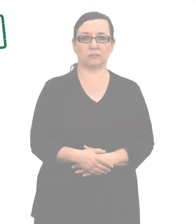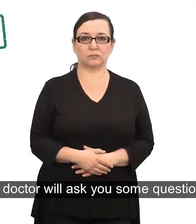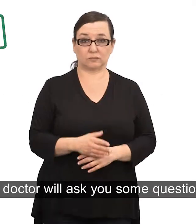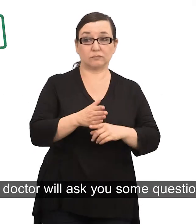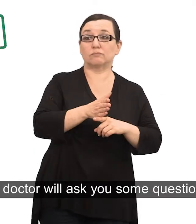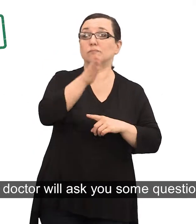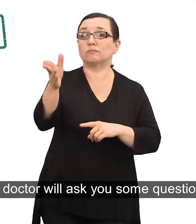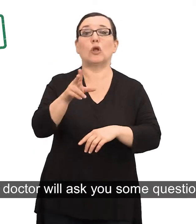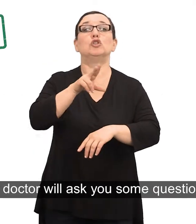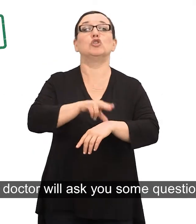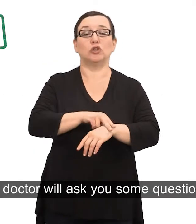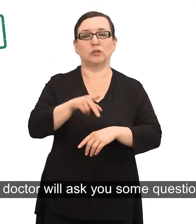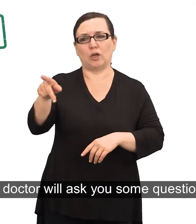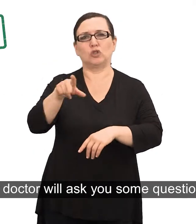Your doctor will ask you some questions.